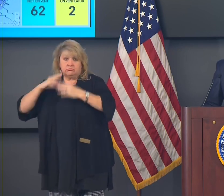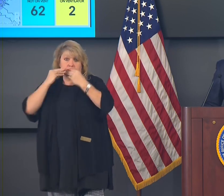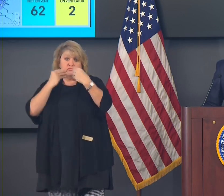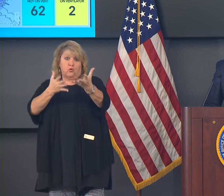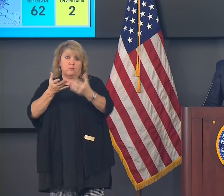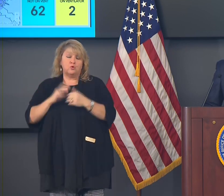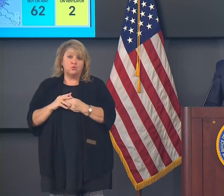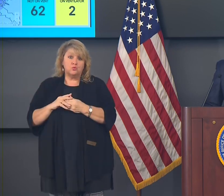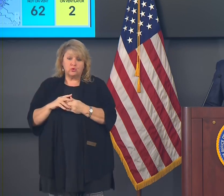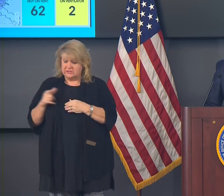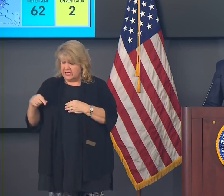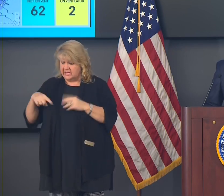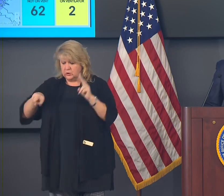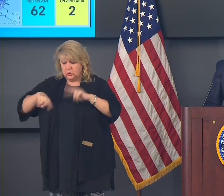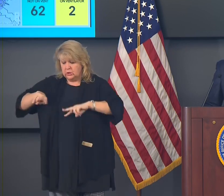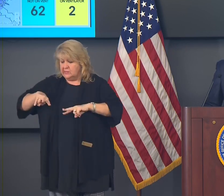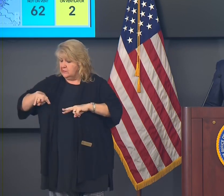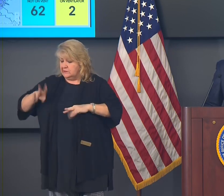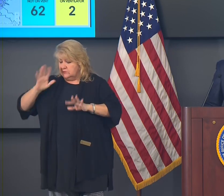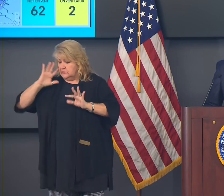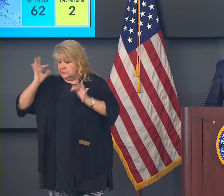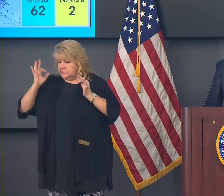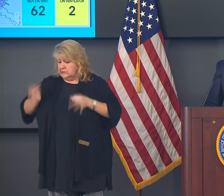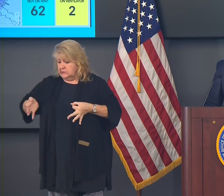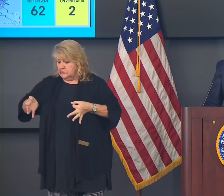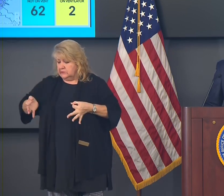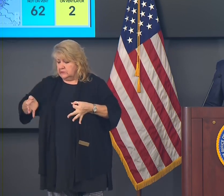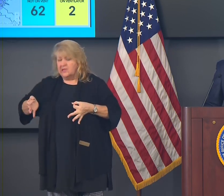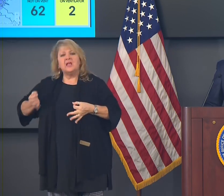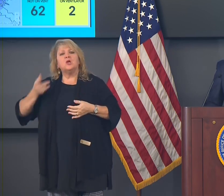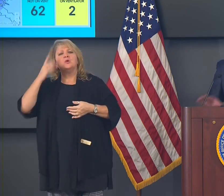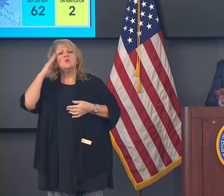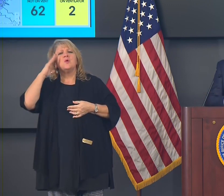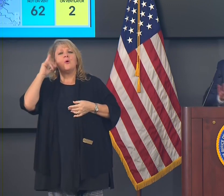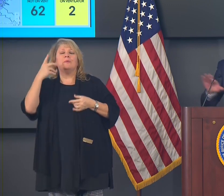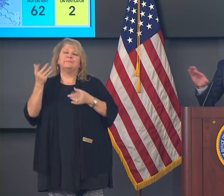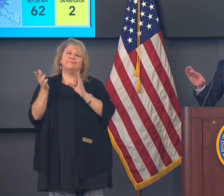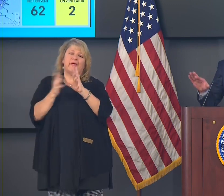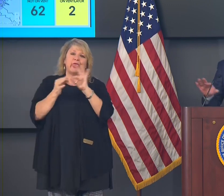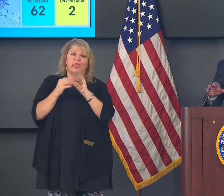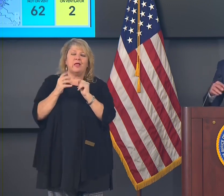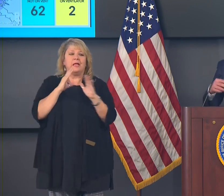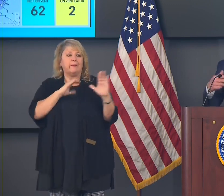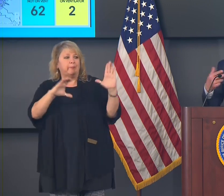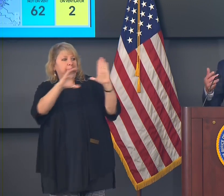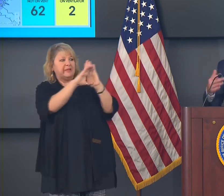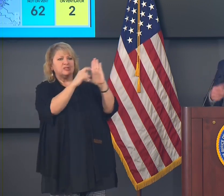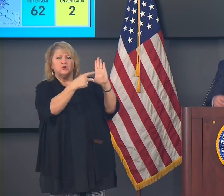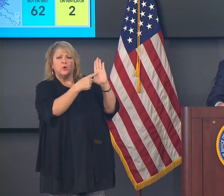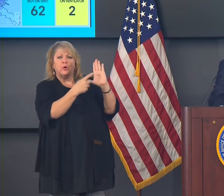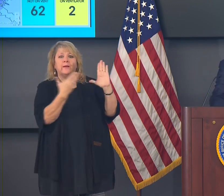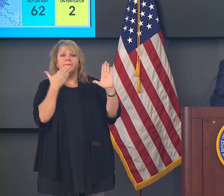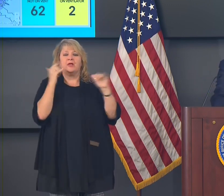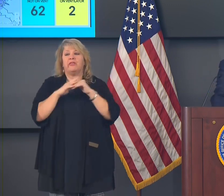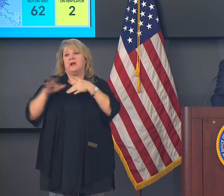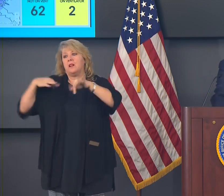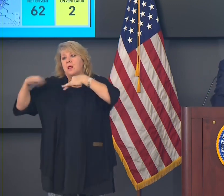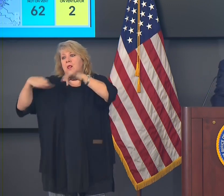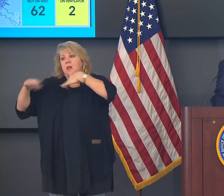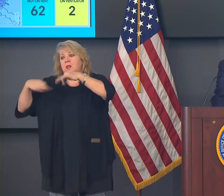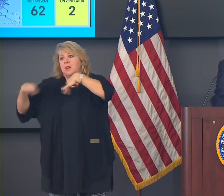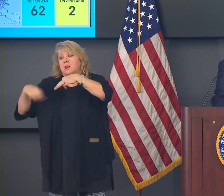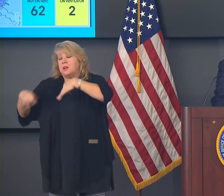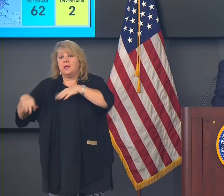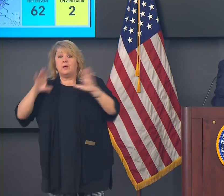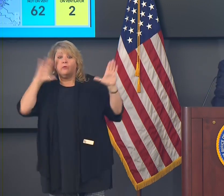thousand words, and I find that that is certainly the case when it comes to looking at COVID and trends related to surges.